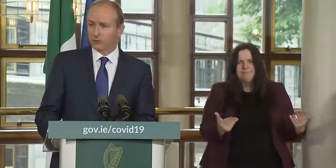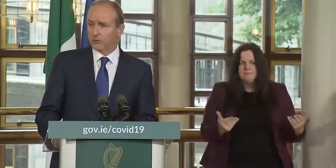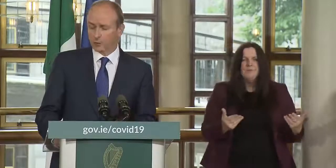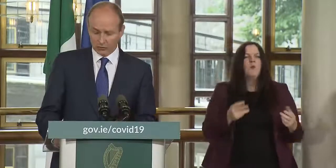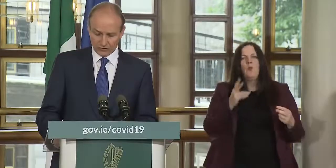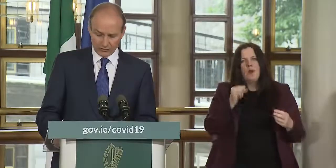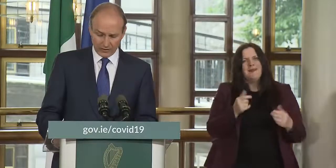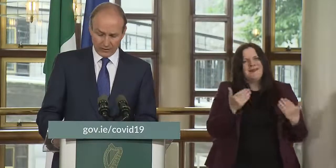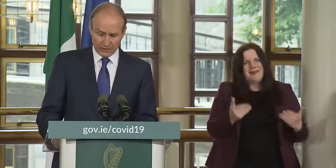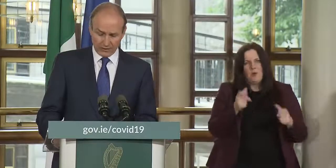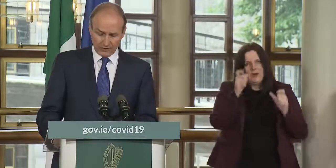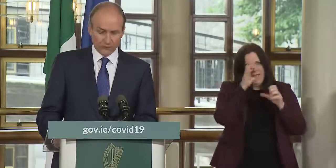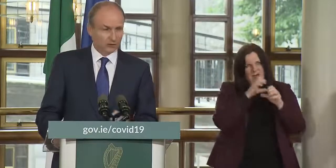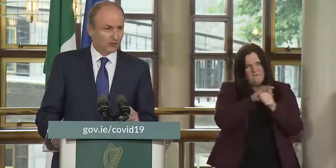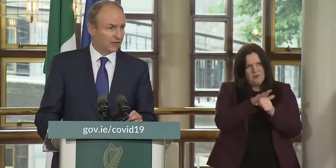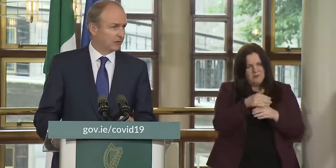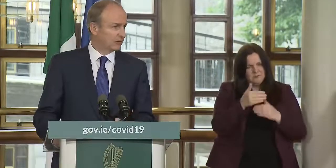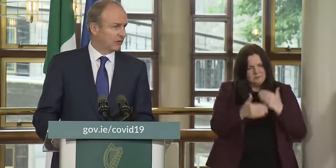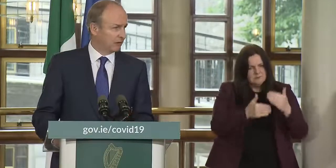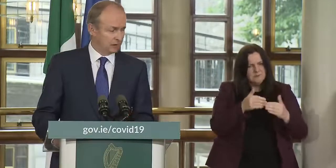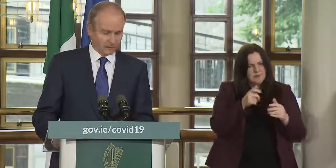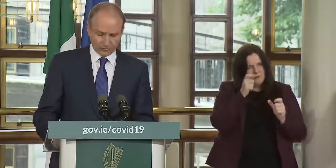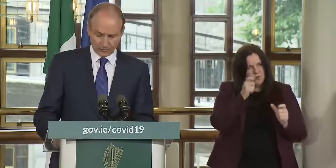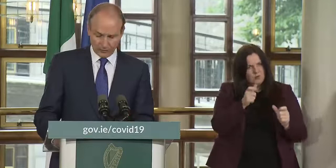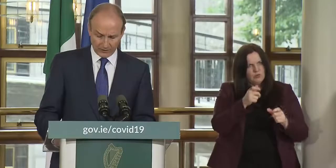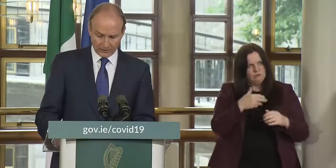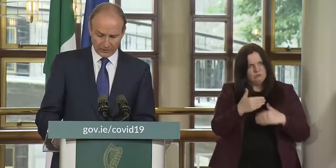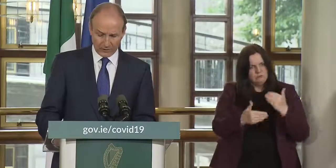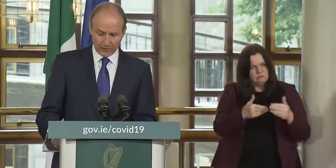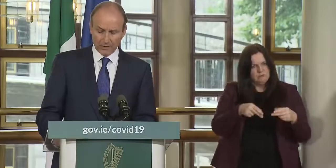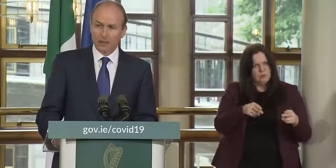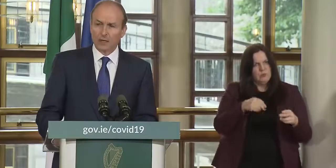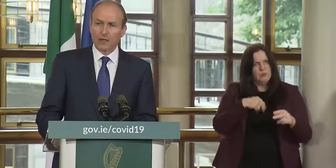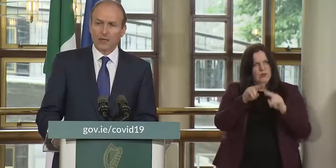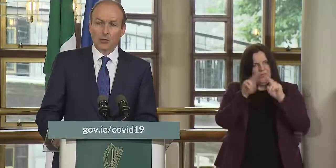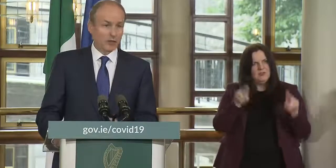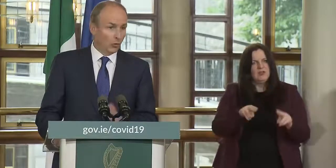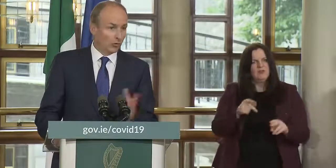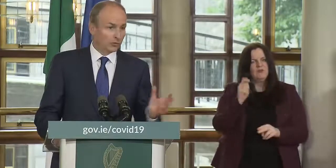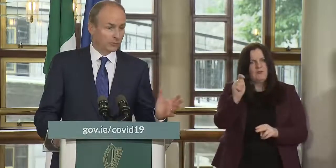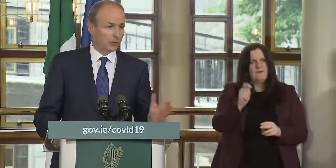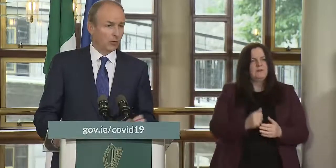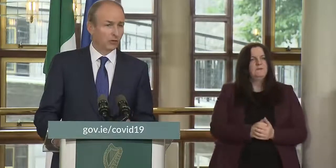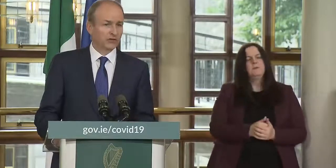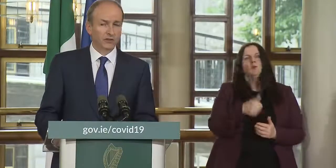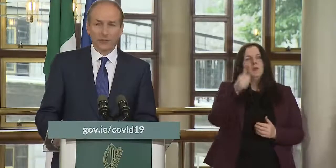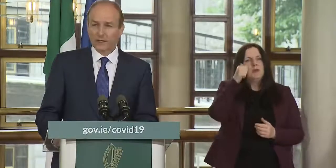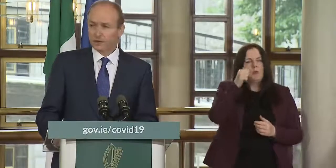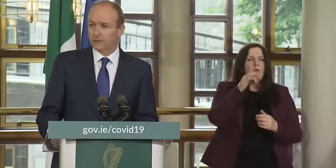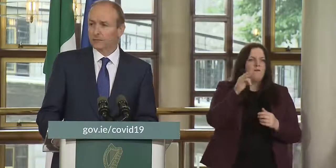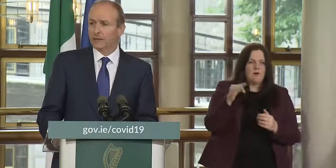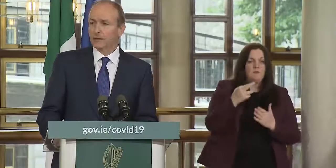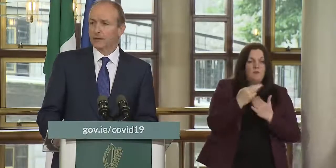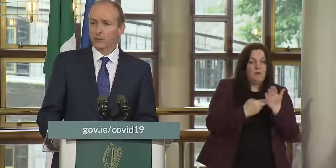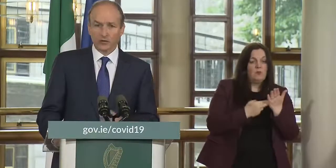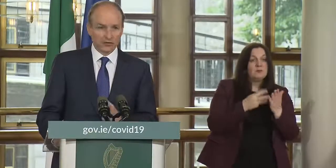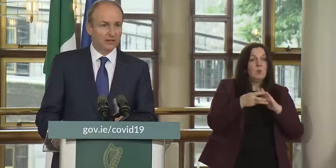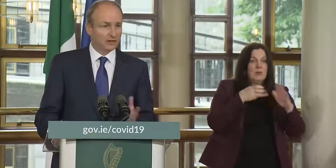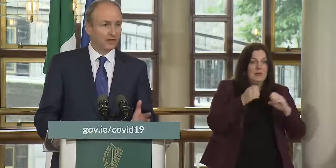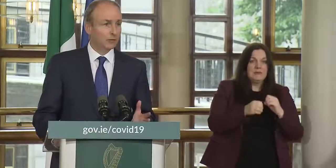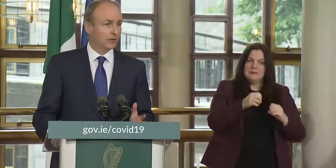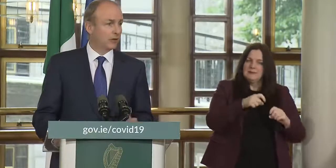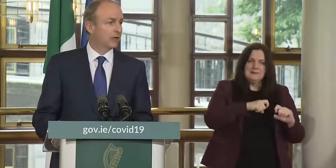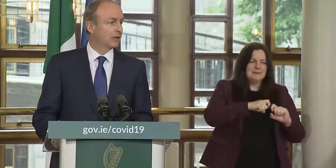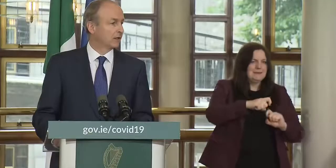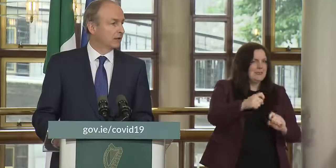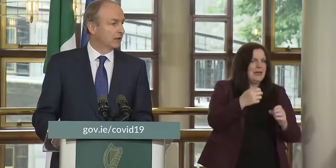cautious approach to the international travel situation we know from the reports at the weekend that we are